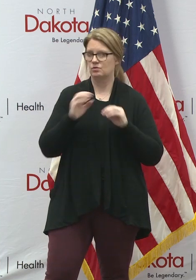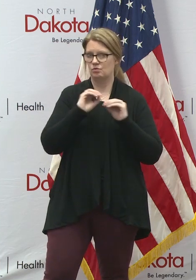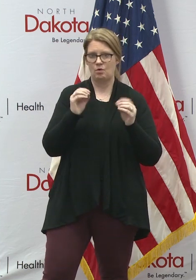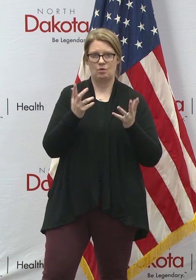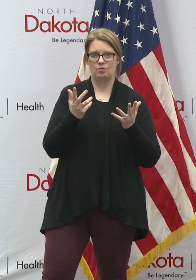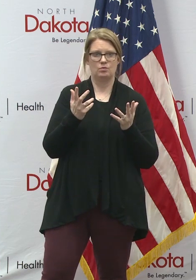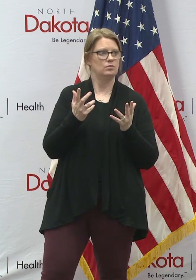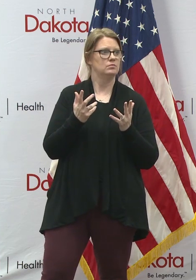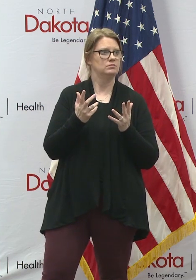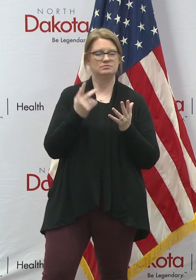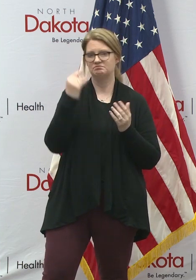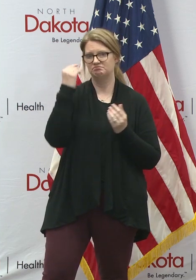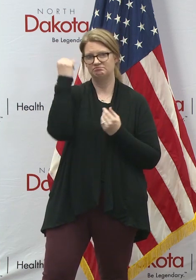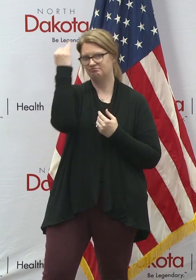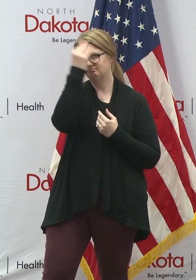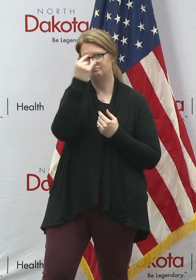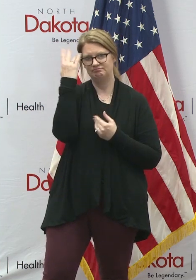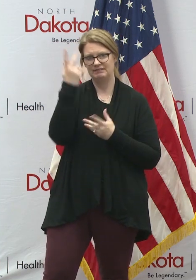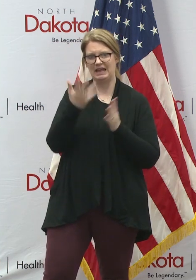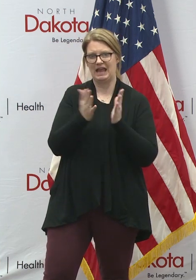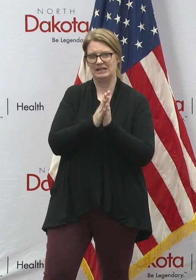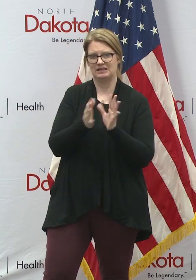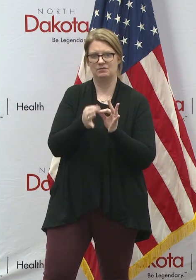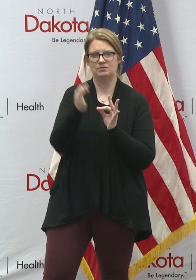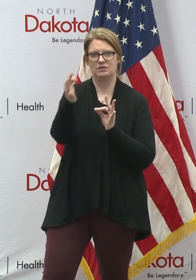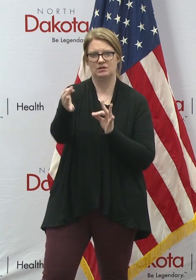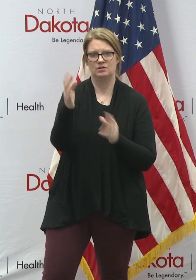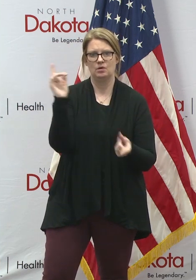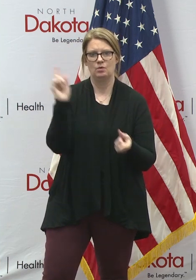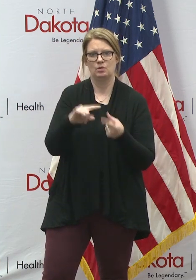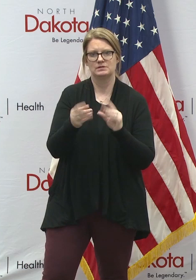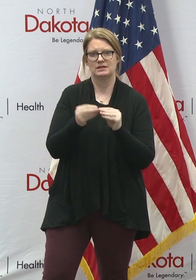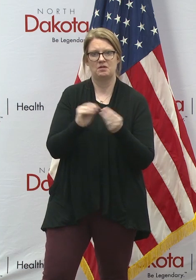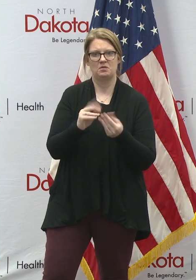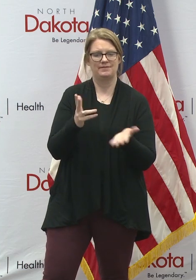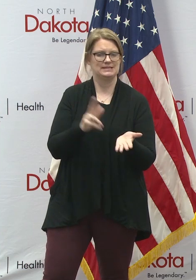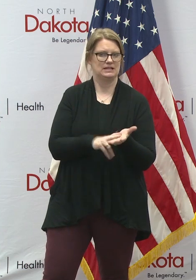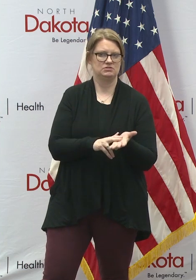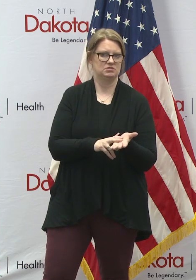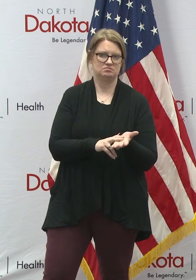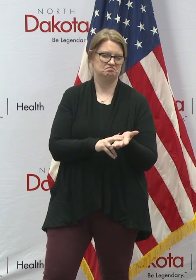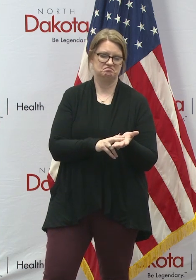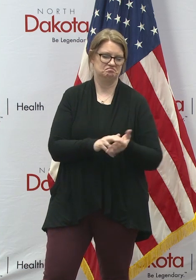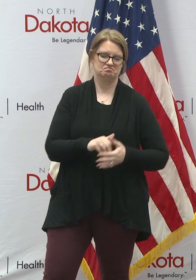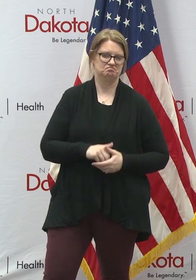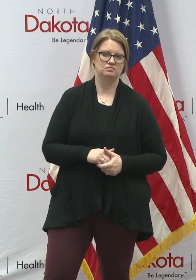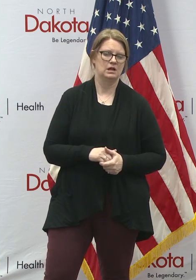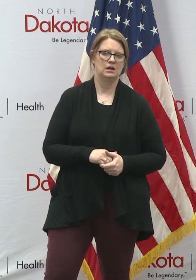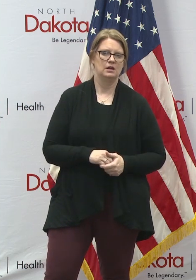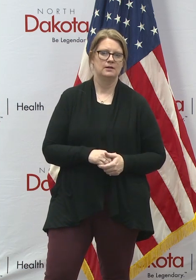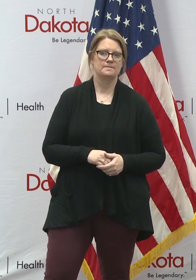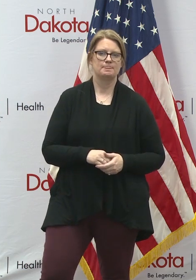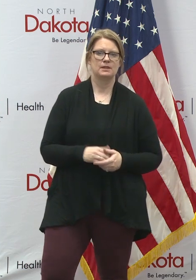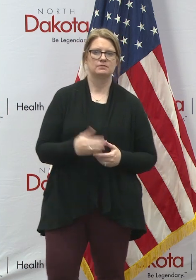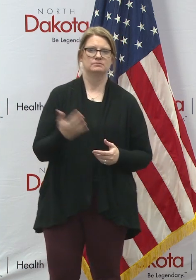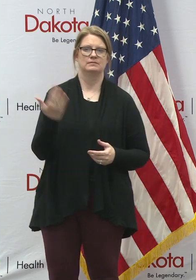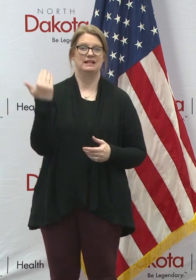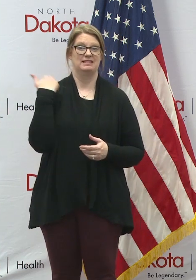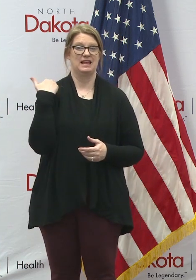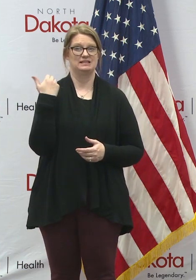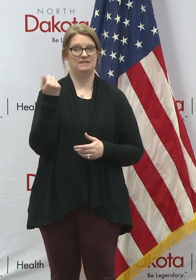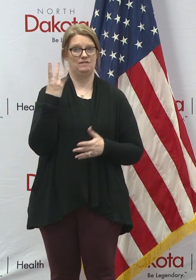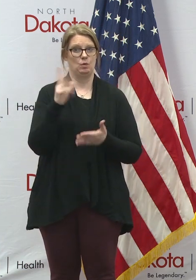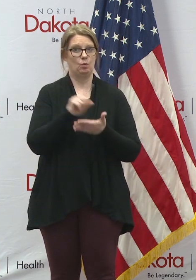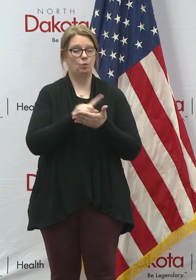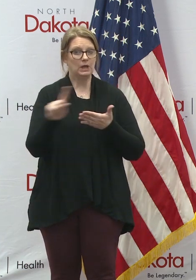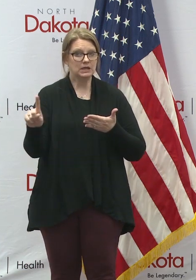We don't, uh, contemplate wanting to ask for one to reduce the number of signatures. Uh, we're, what we've been doing for the last, uh, couple of